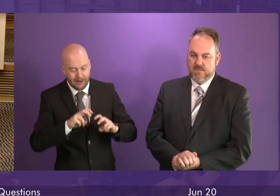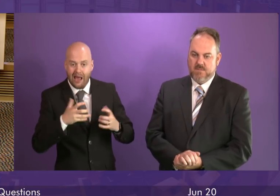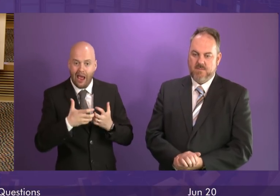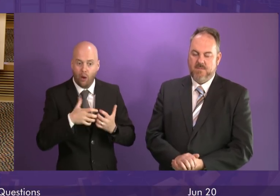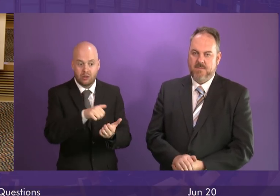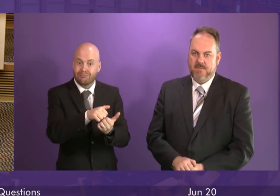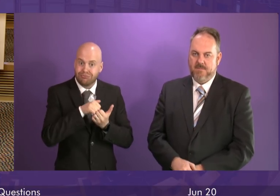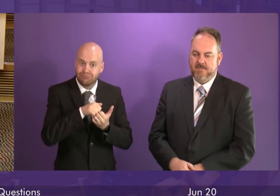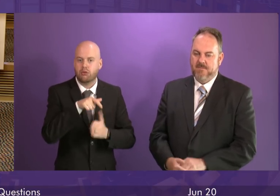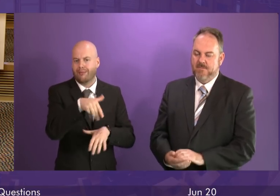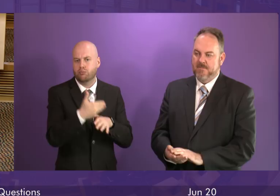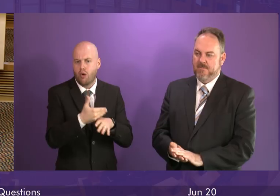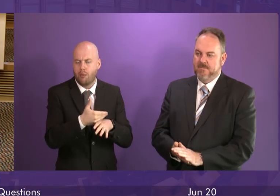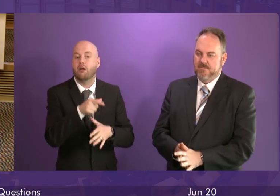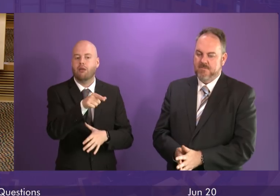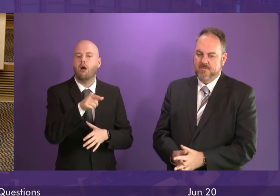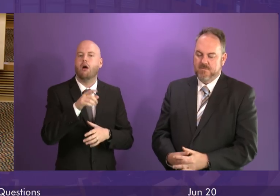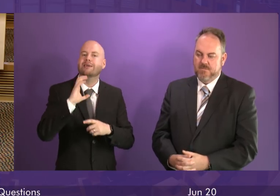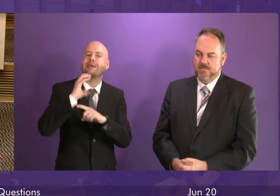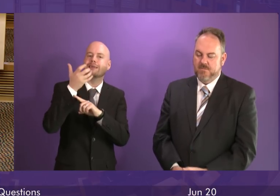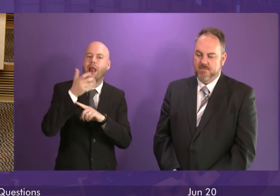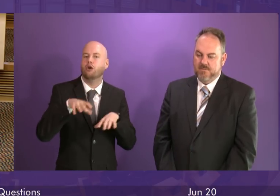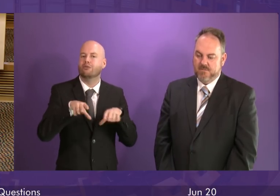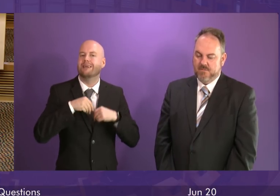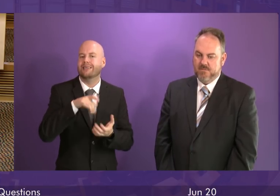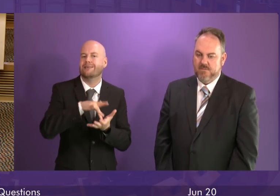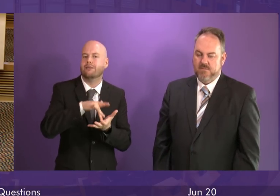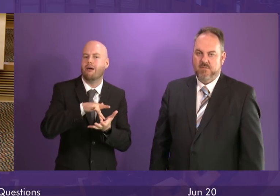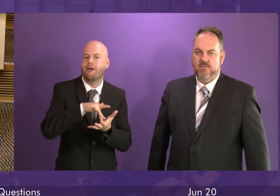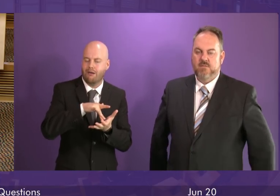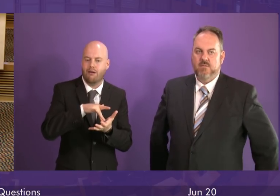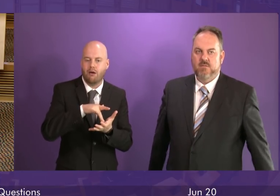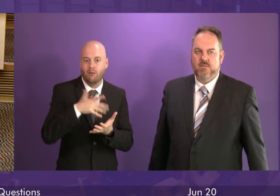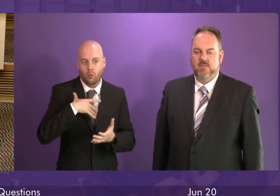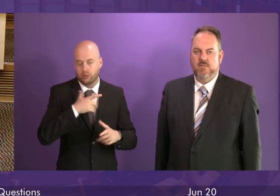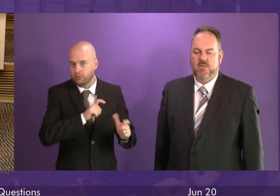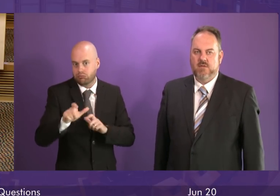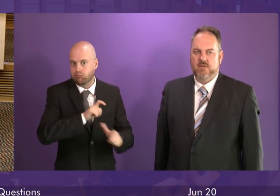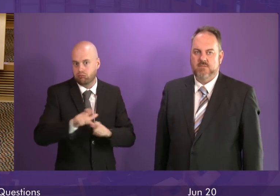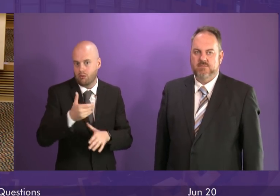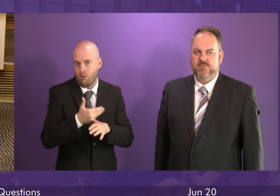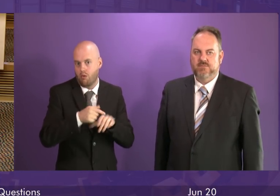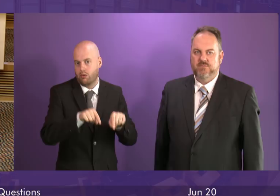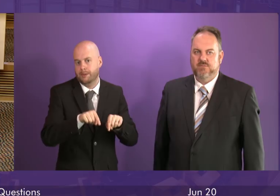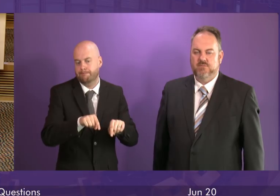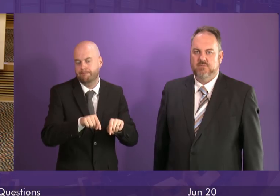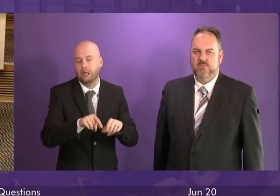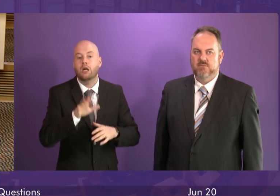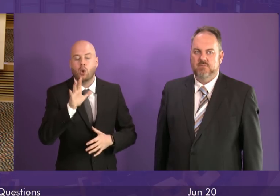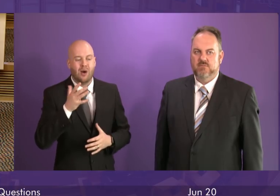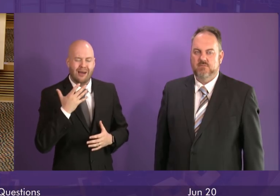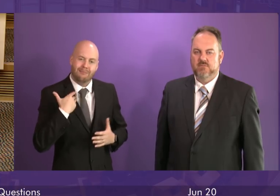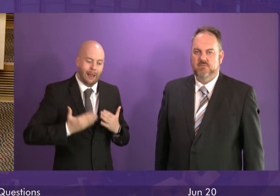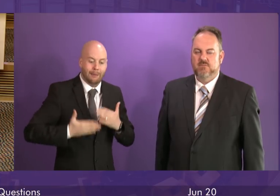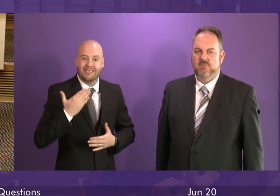and retains the related expertise in Scotland. I am somewhat constrained in what I can say and what we can disclose in terms of the